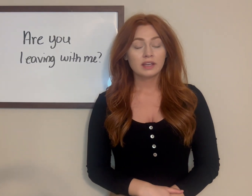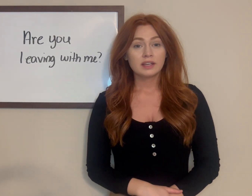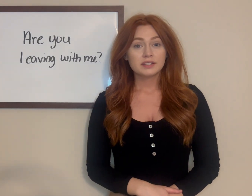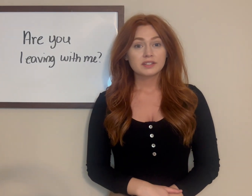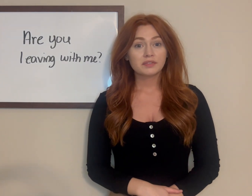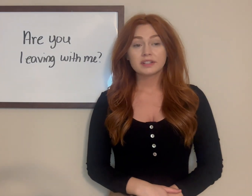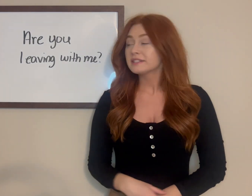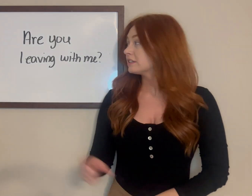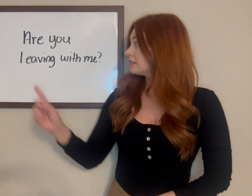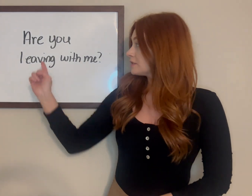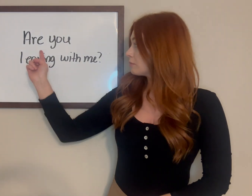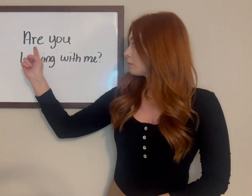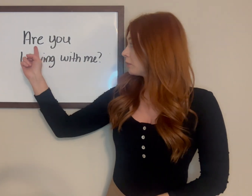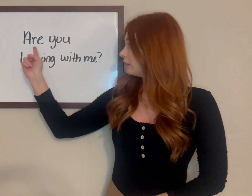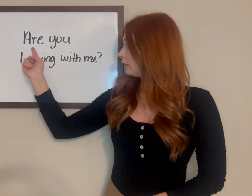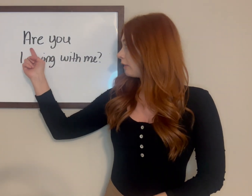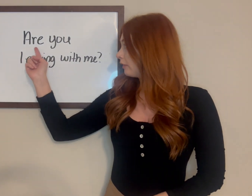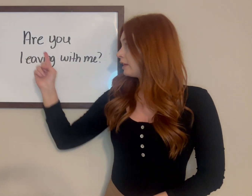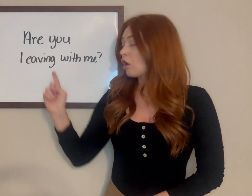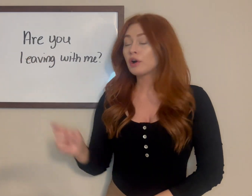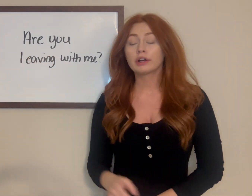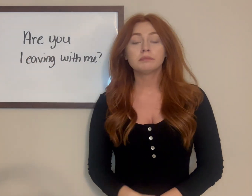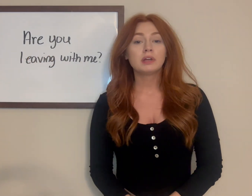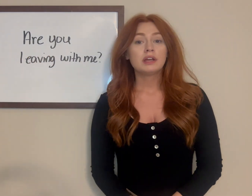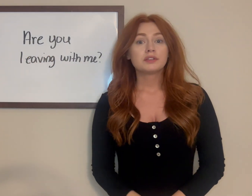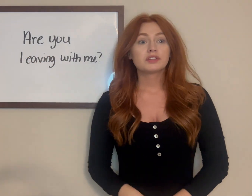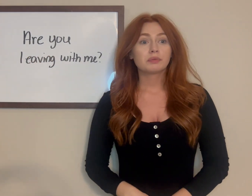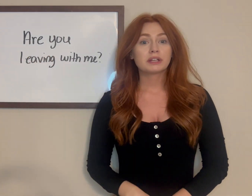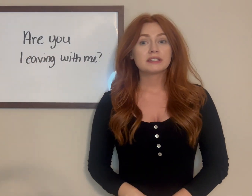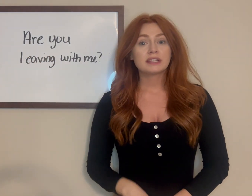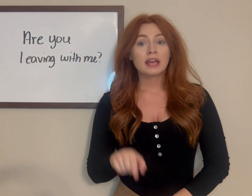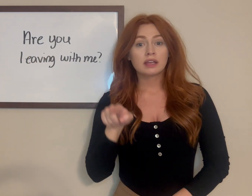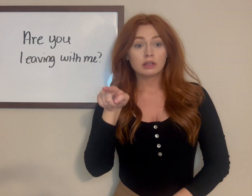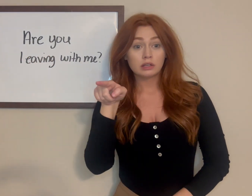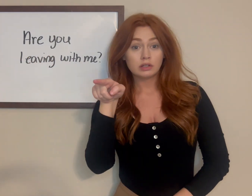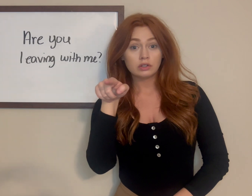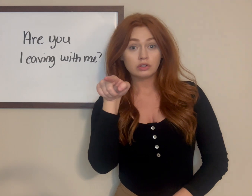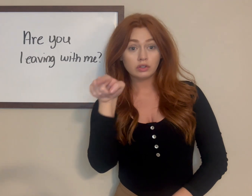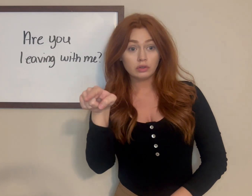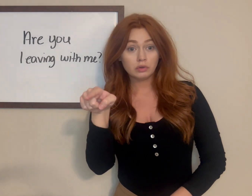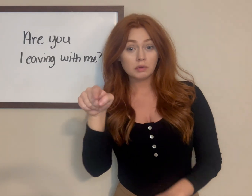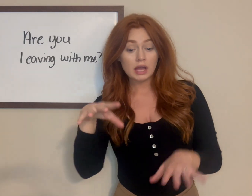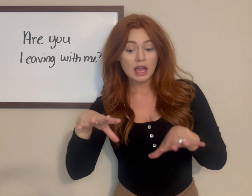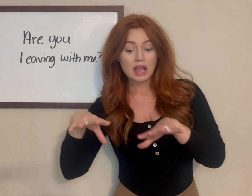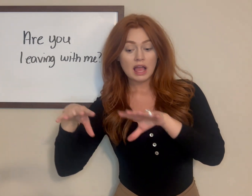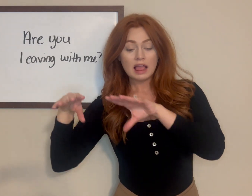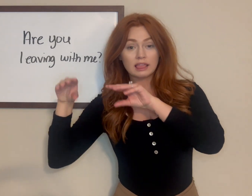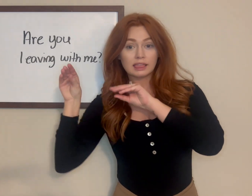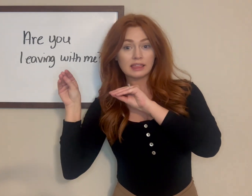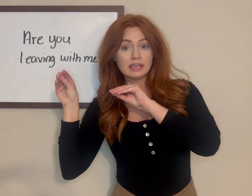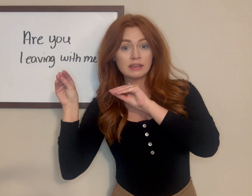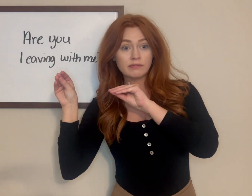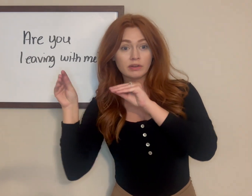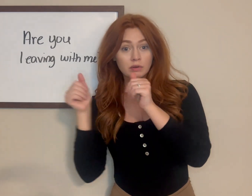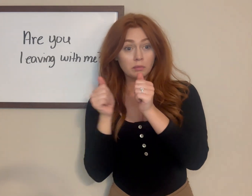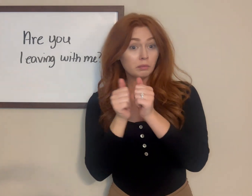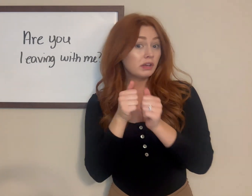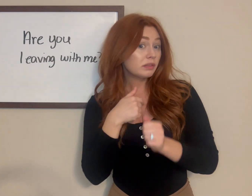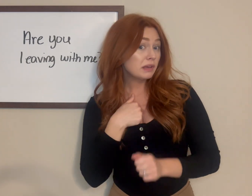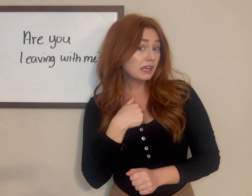So for this sentence, remember we leave out the R. So we're gonna say you leave with me.